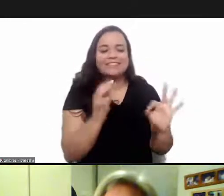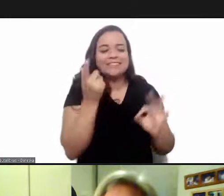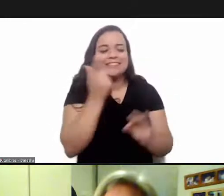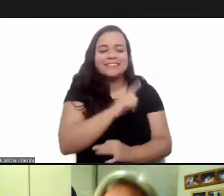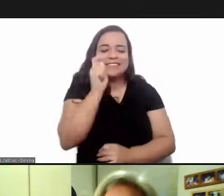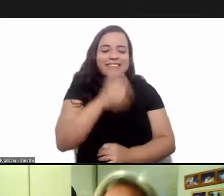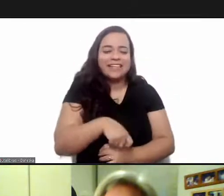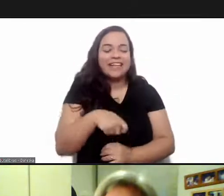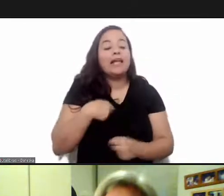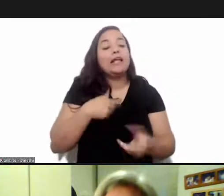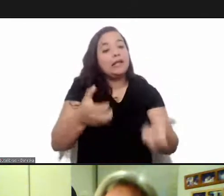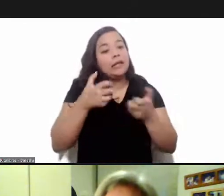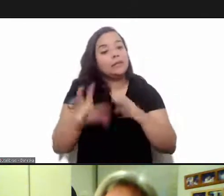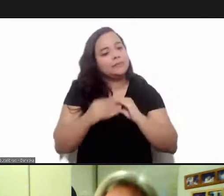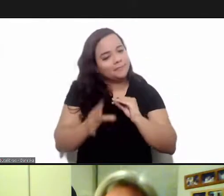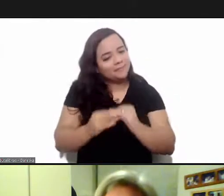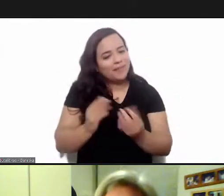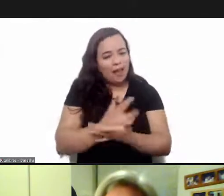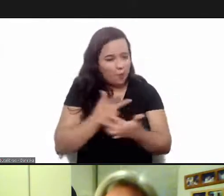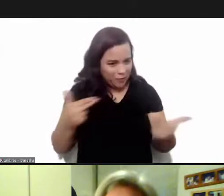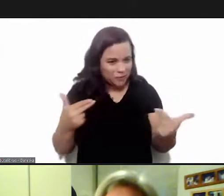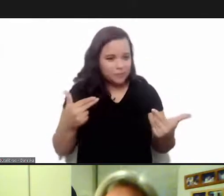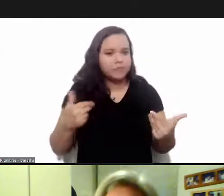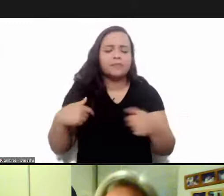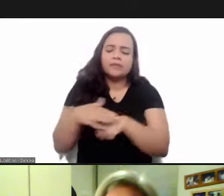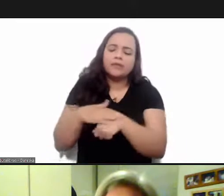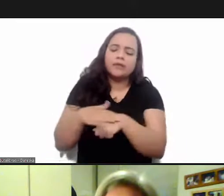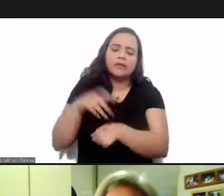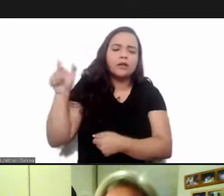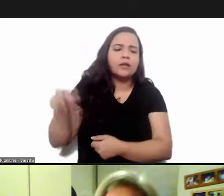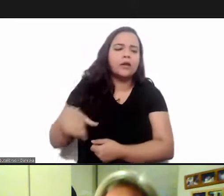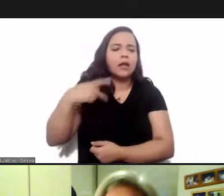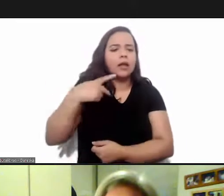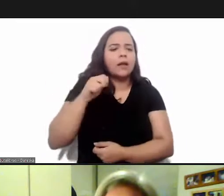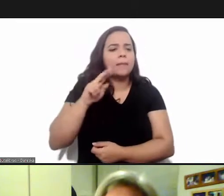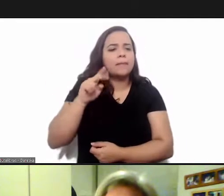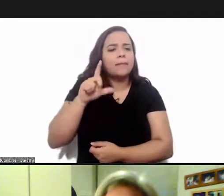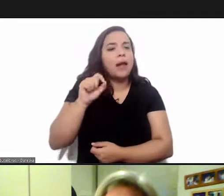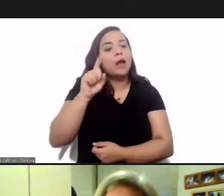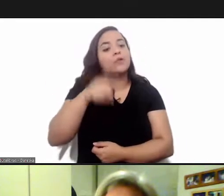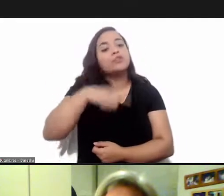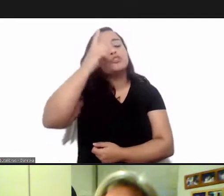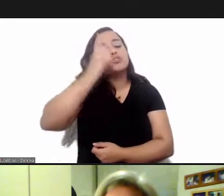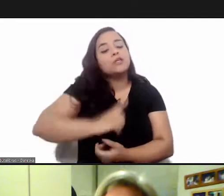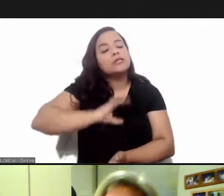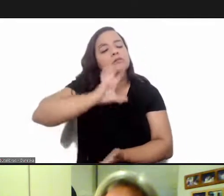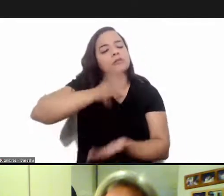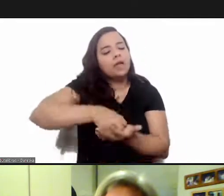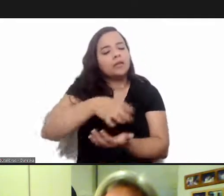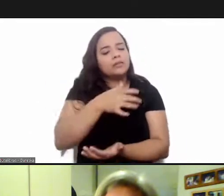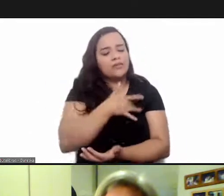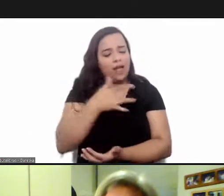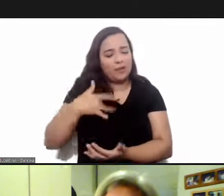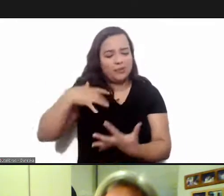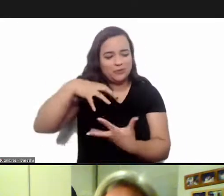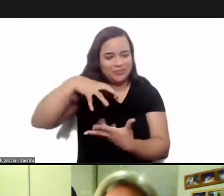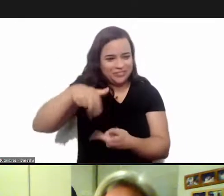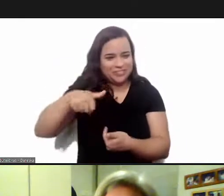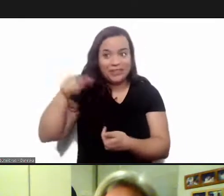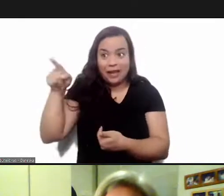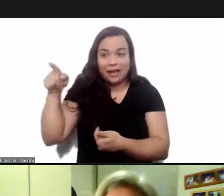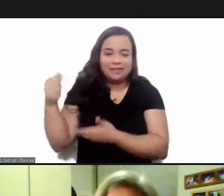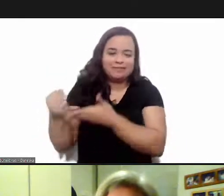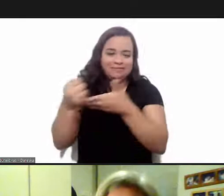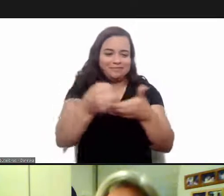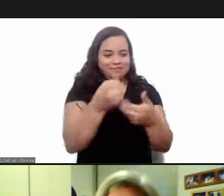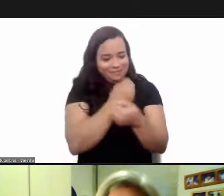proposal had that day but i'd just like to say some final words because when we talked to paulo boost the director of the fucrus global health center who sends you